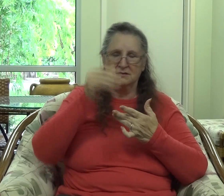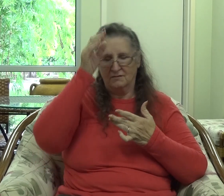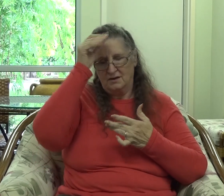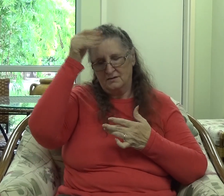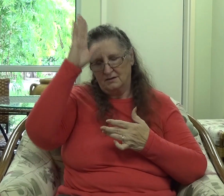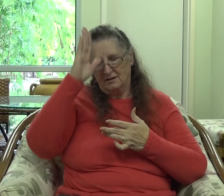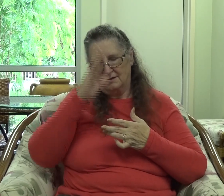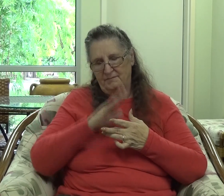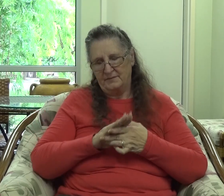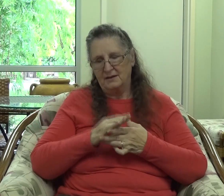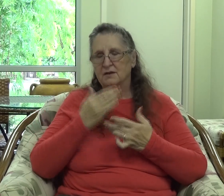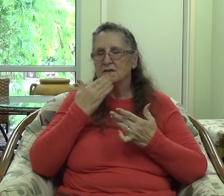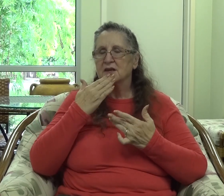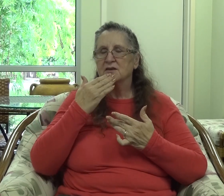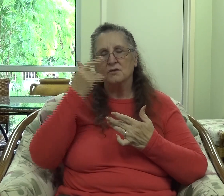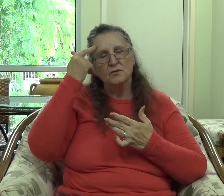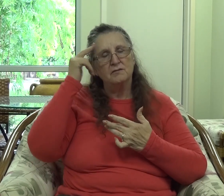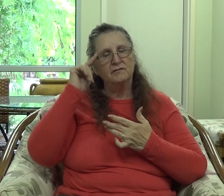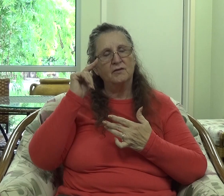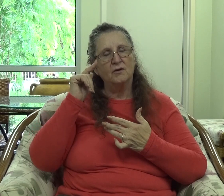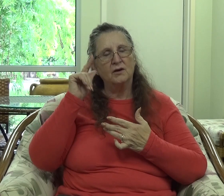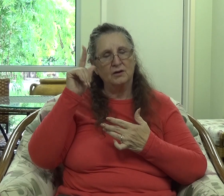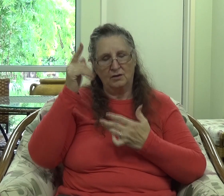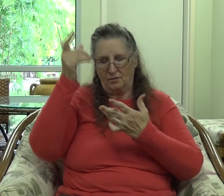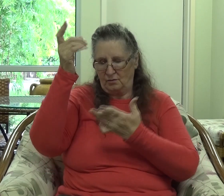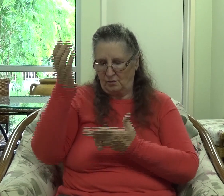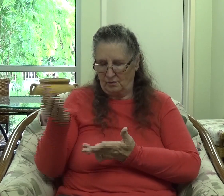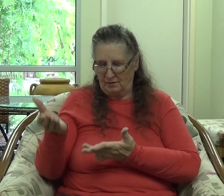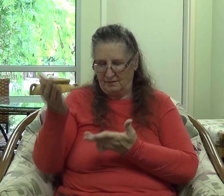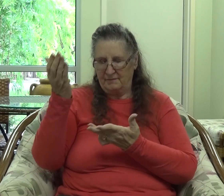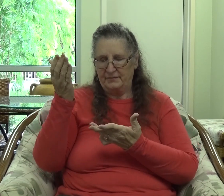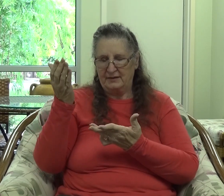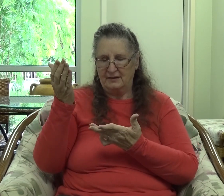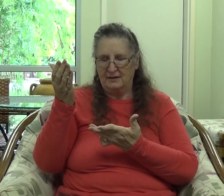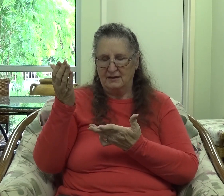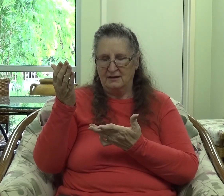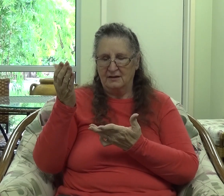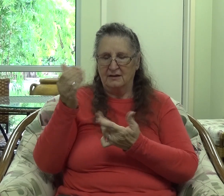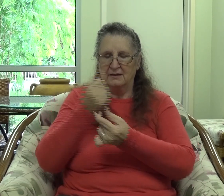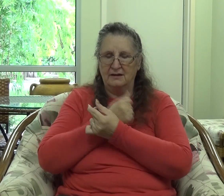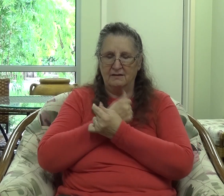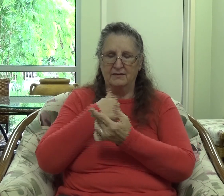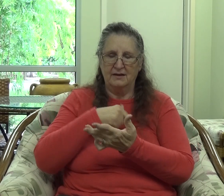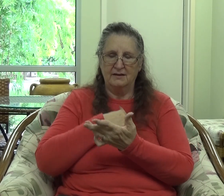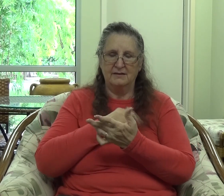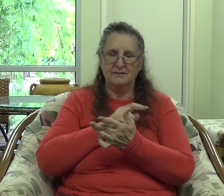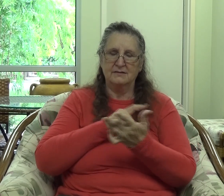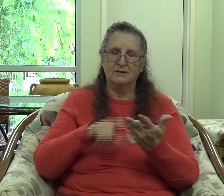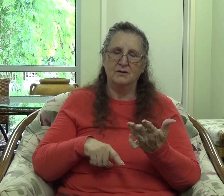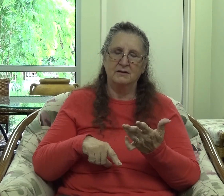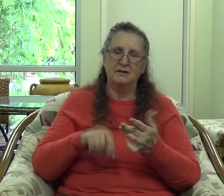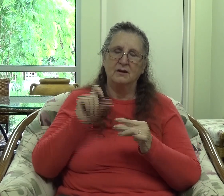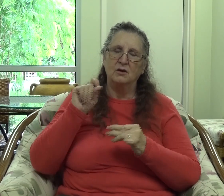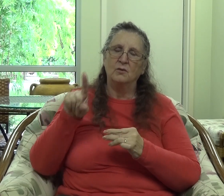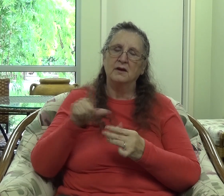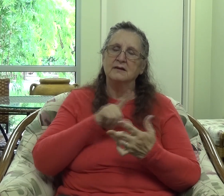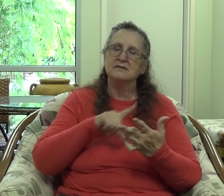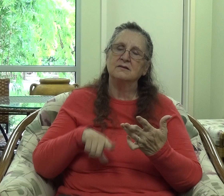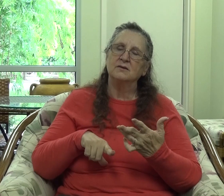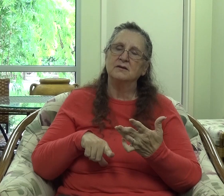We thank you for being who you are and for loving us Lord. We ask Lord that you be